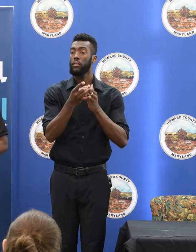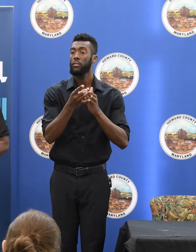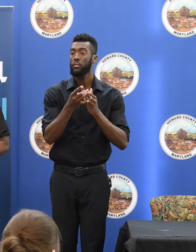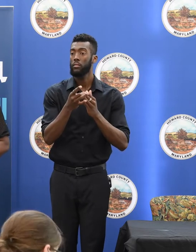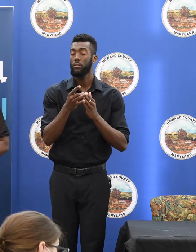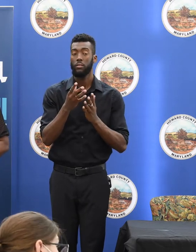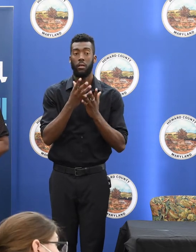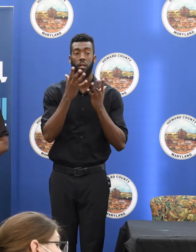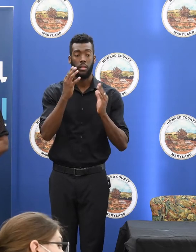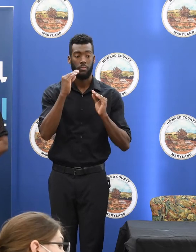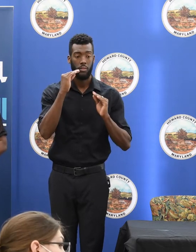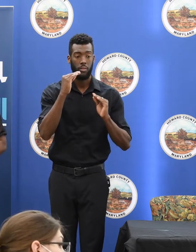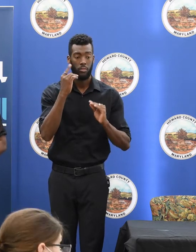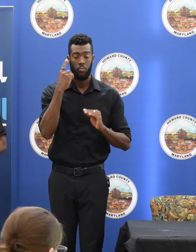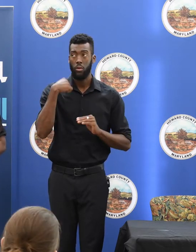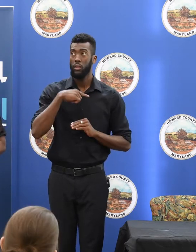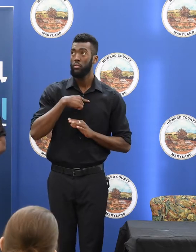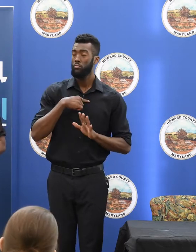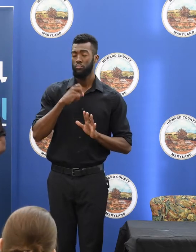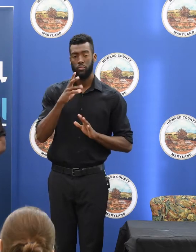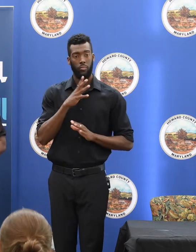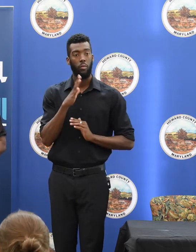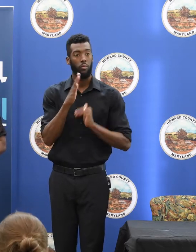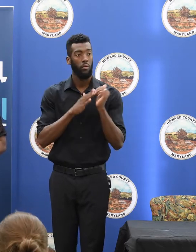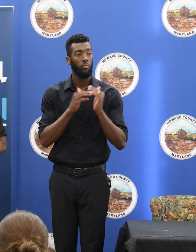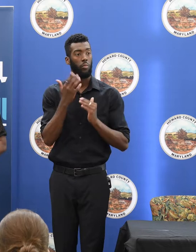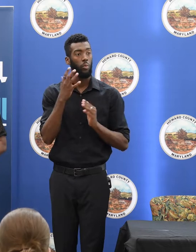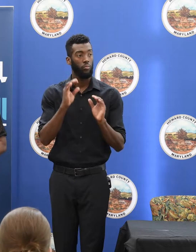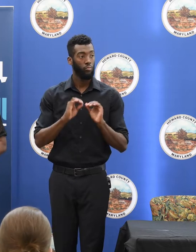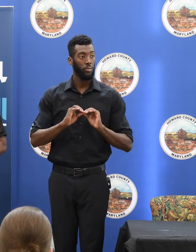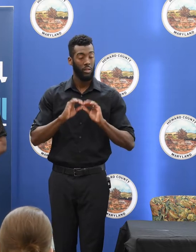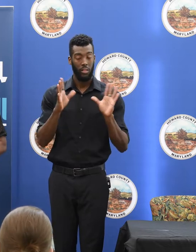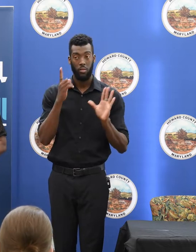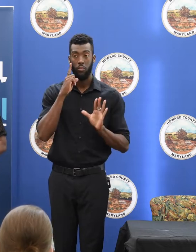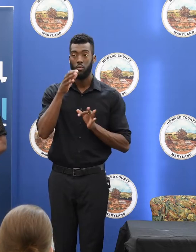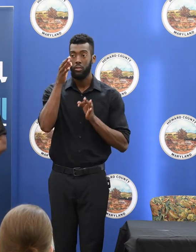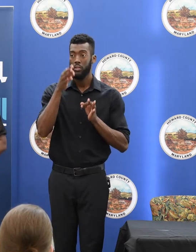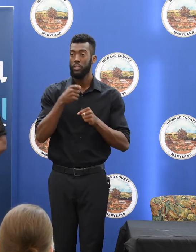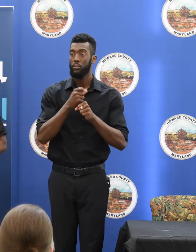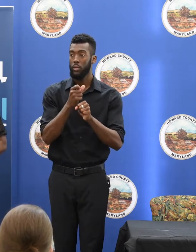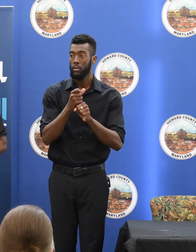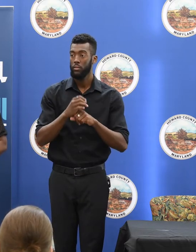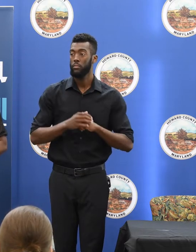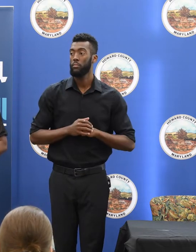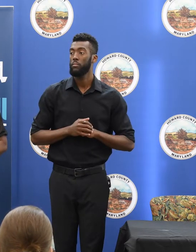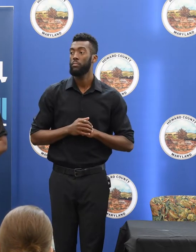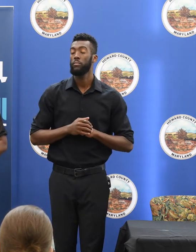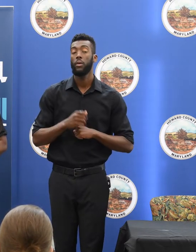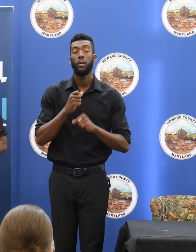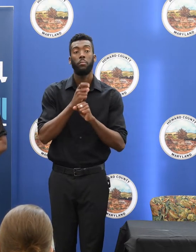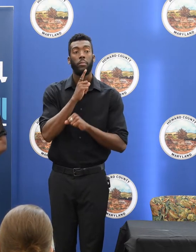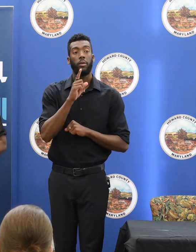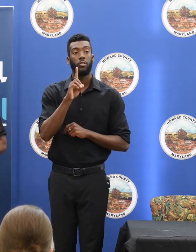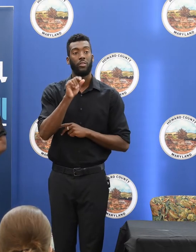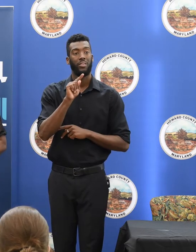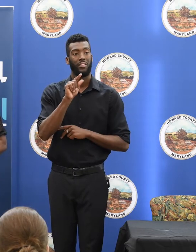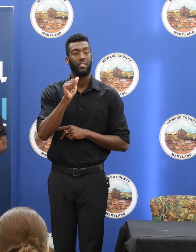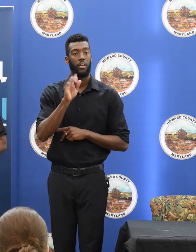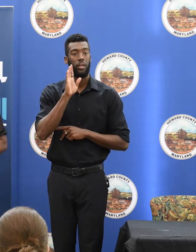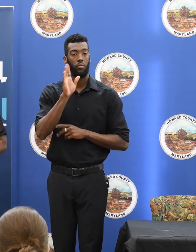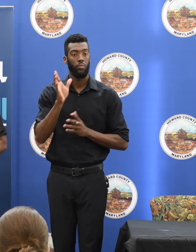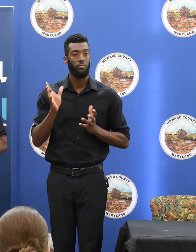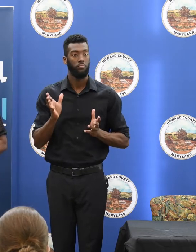much precedence to go from. And we're comfortable with that because we want to be transparent in our decision making. We want to be data driven. We also want to be